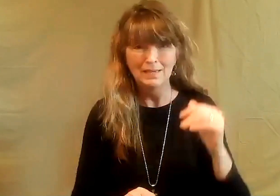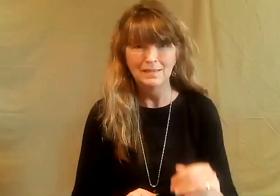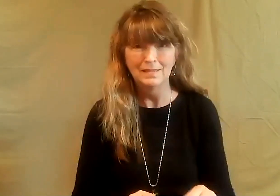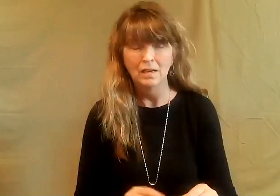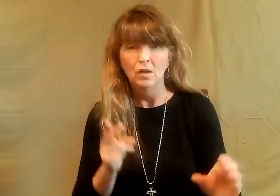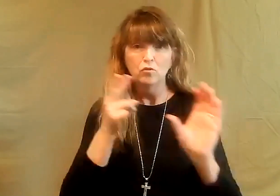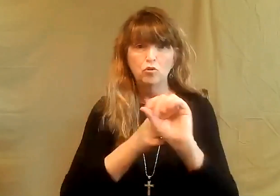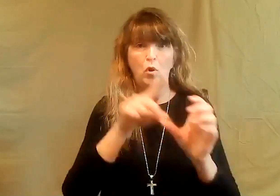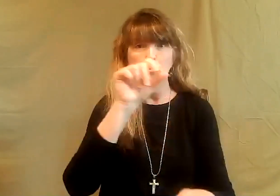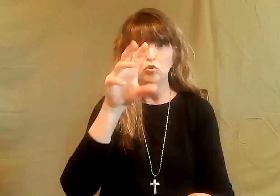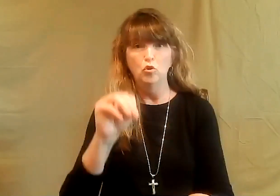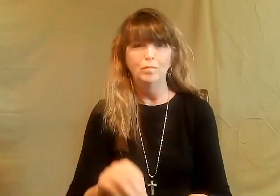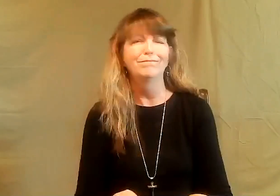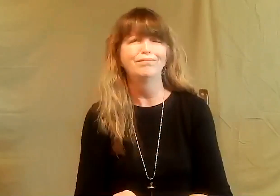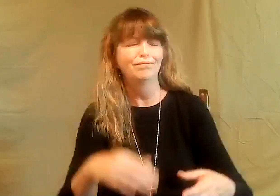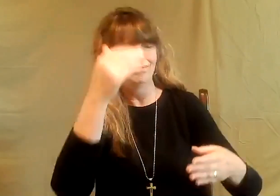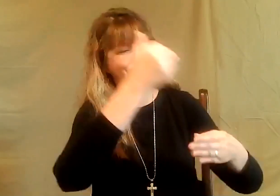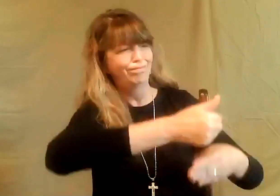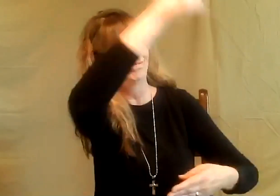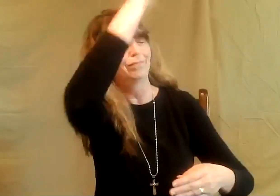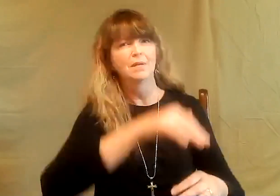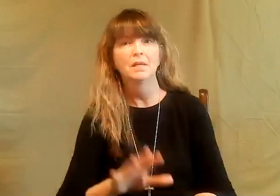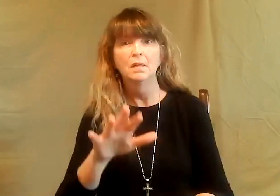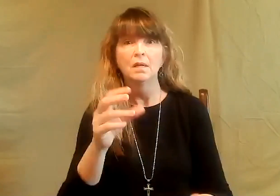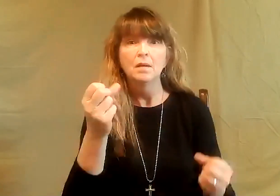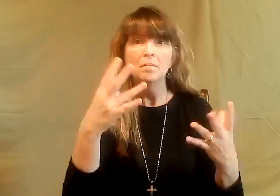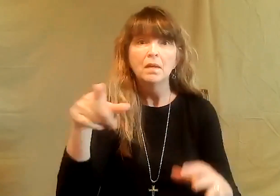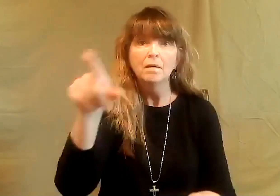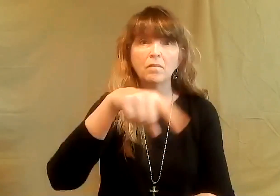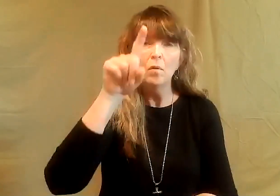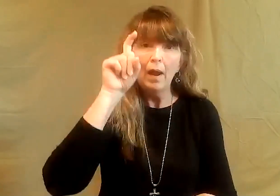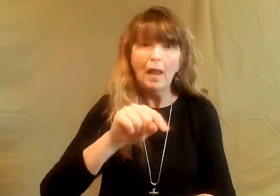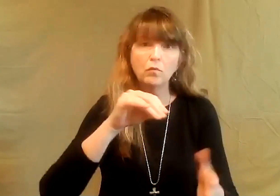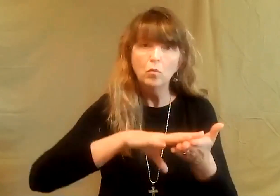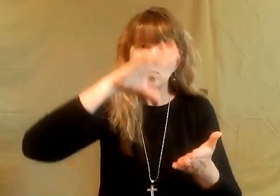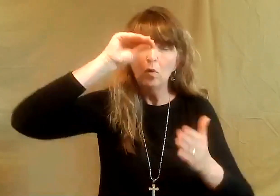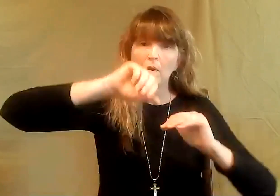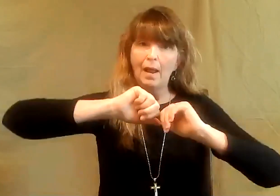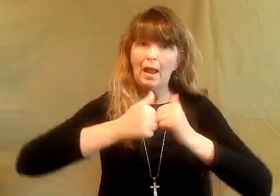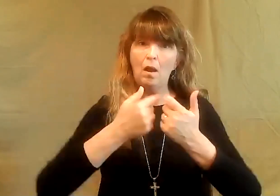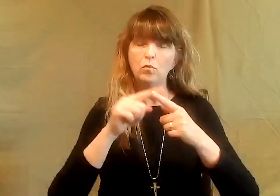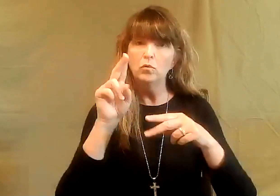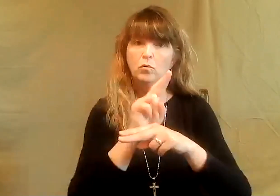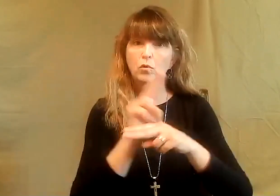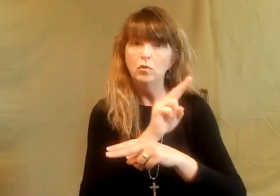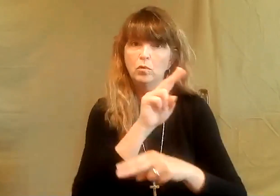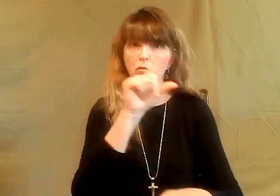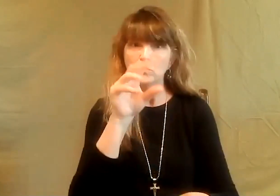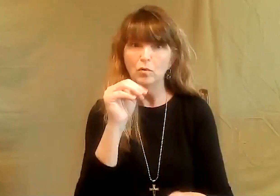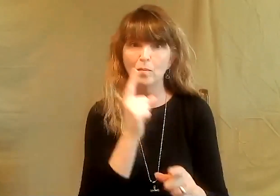wall there. I can't do it. I can't get on Zoom. That's my technology wall. But all of us have had to learn